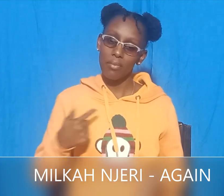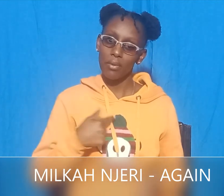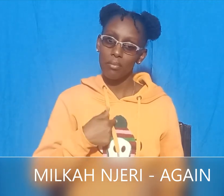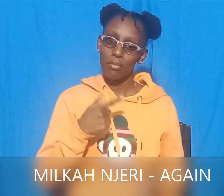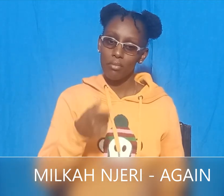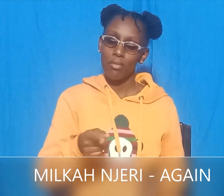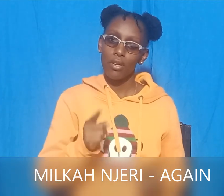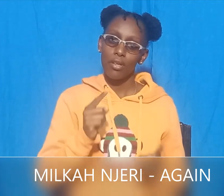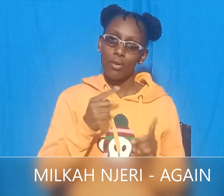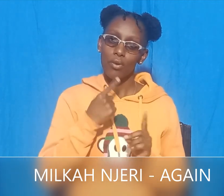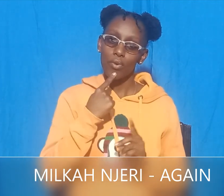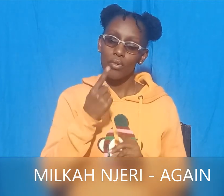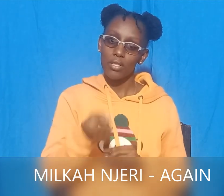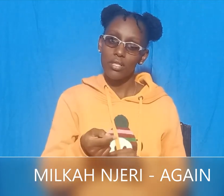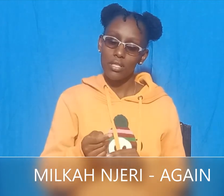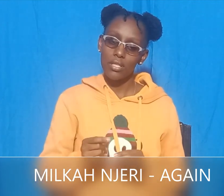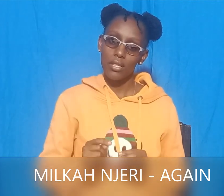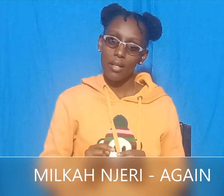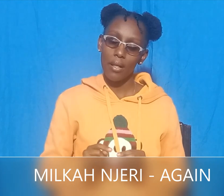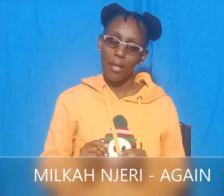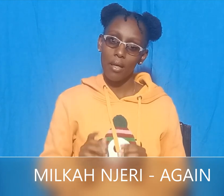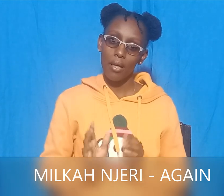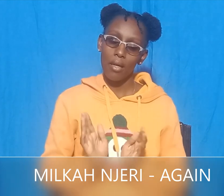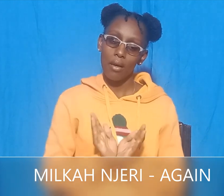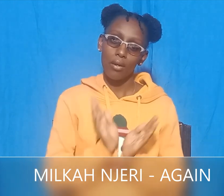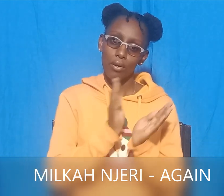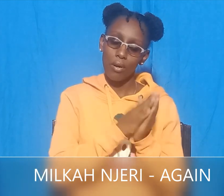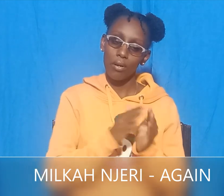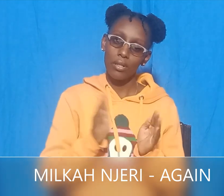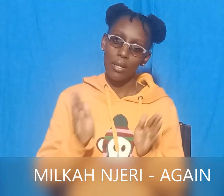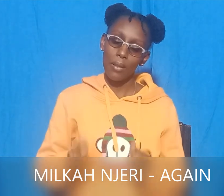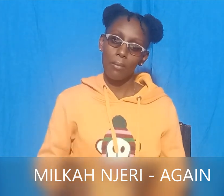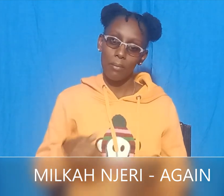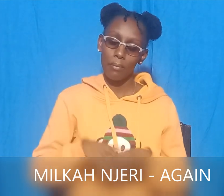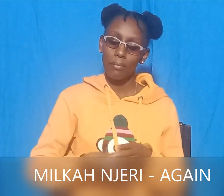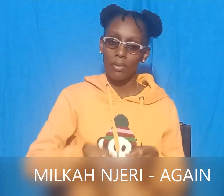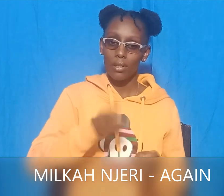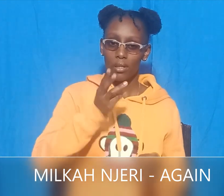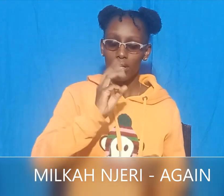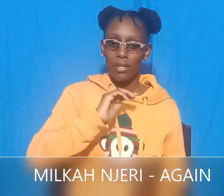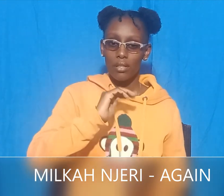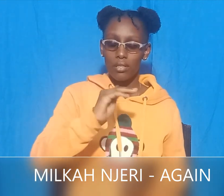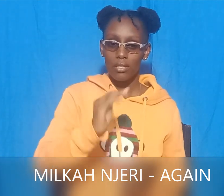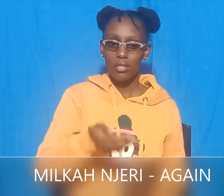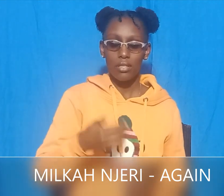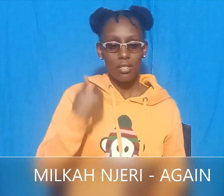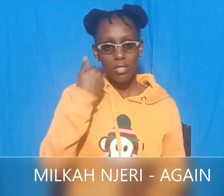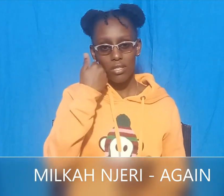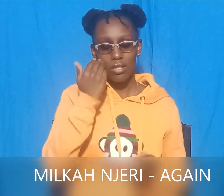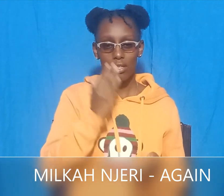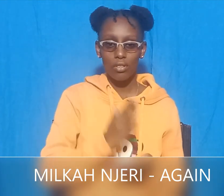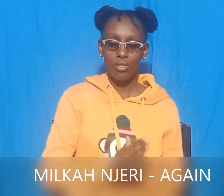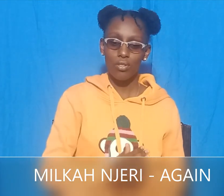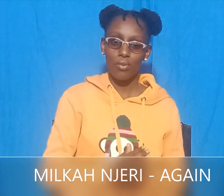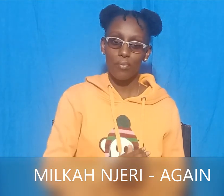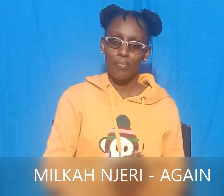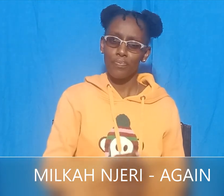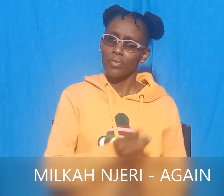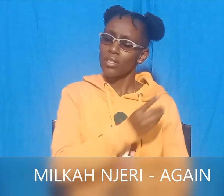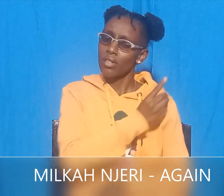Our chief, the biggest crocodile in the sea, is very ill. Our doctor said to him,